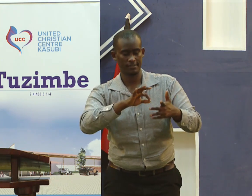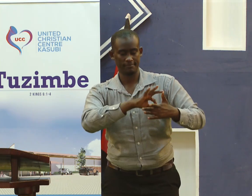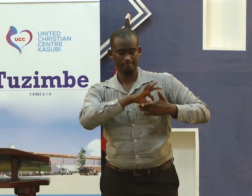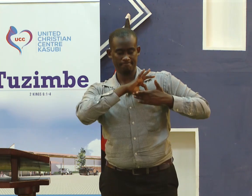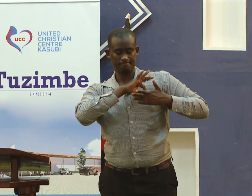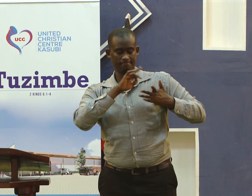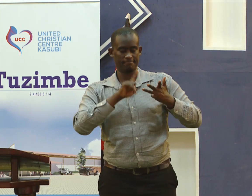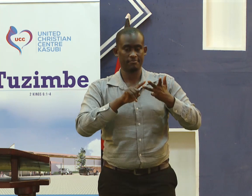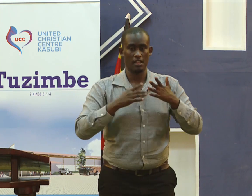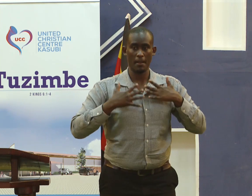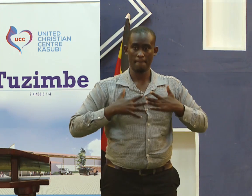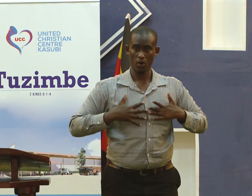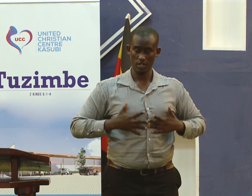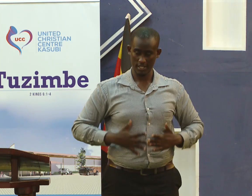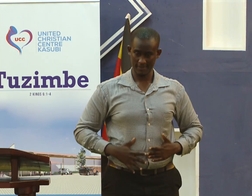The soul.